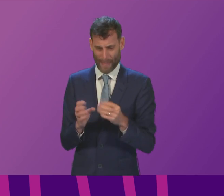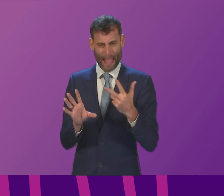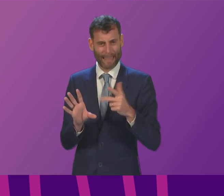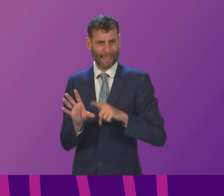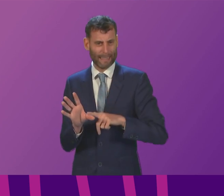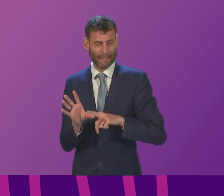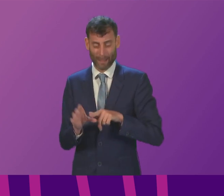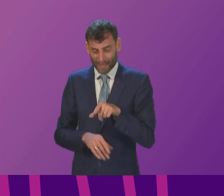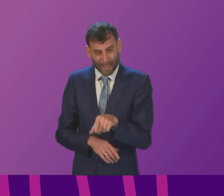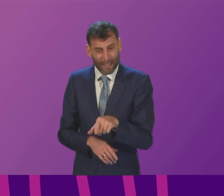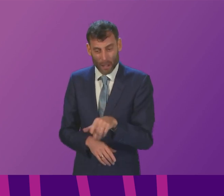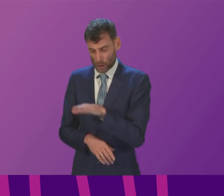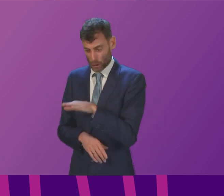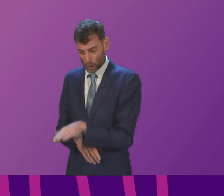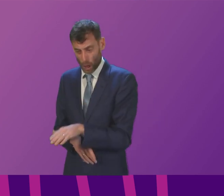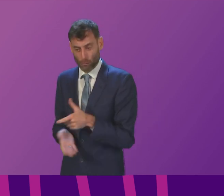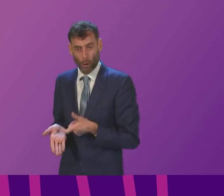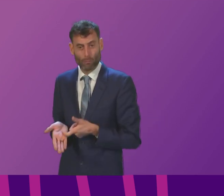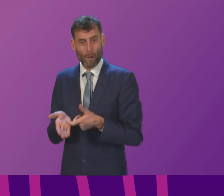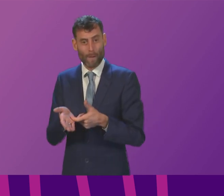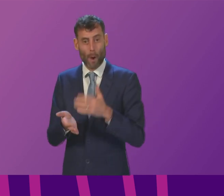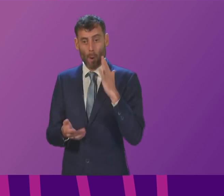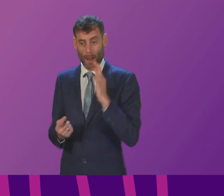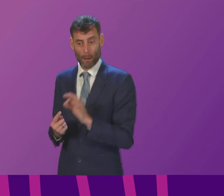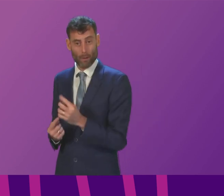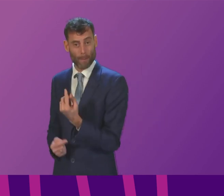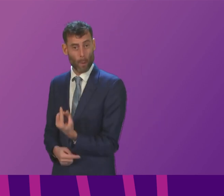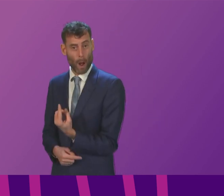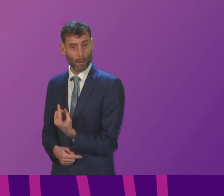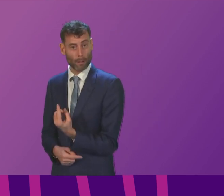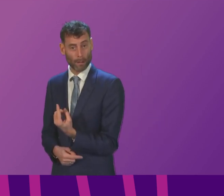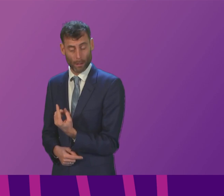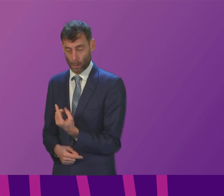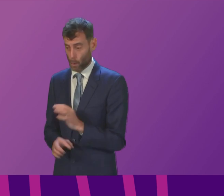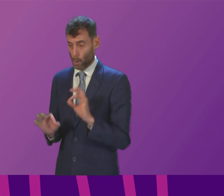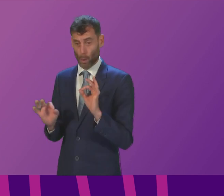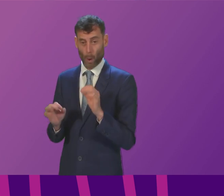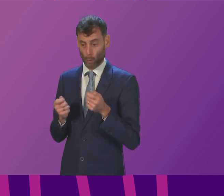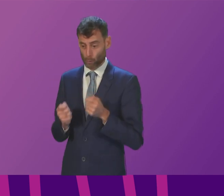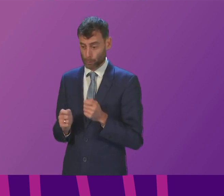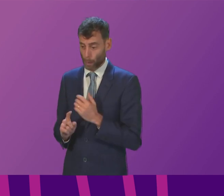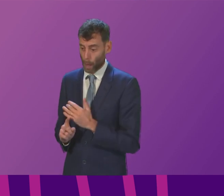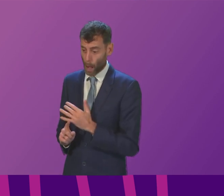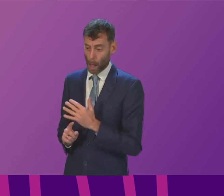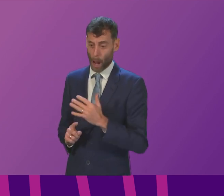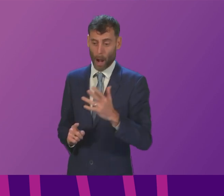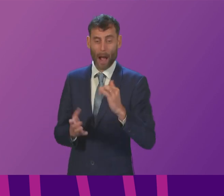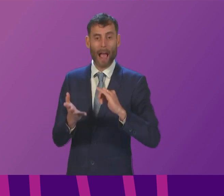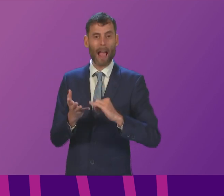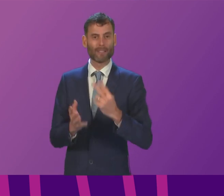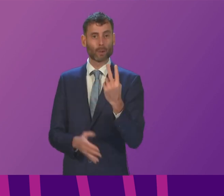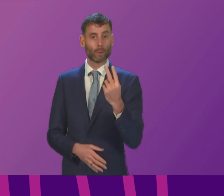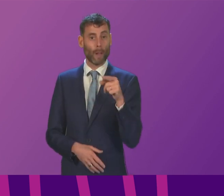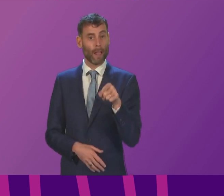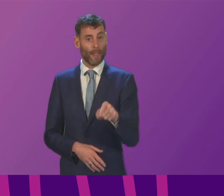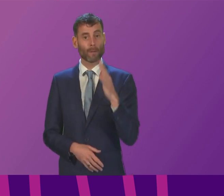any child to be referred to CAMS in primary 1 and potentially not receive treatment until they in S2 and what can she do to assist this family and any